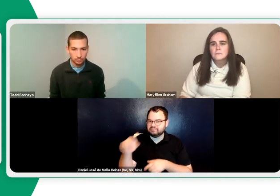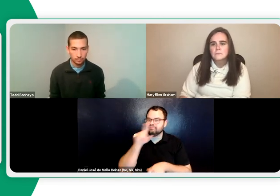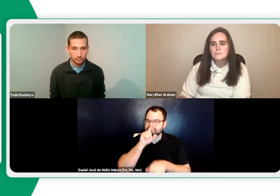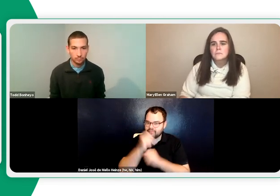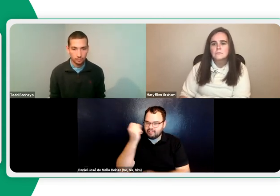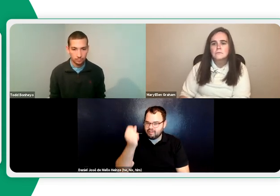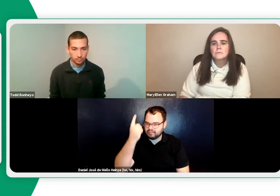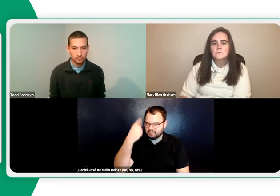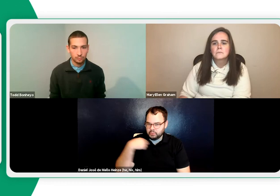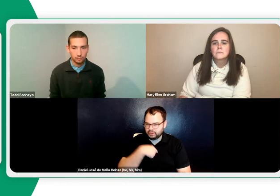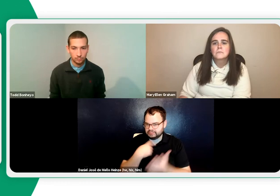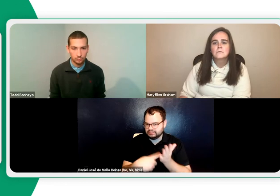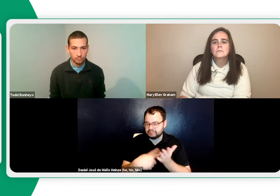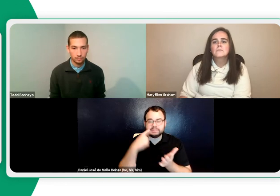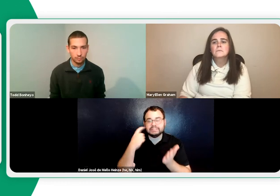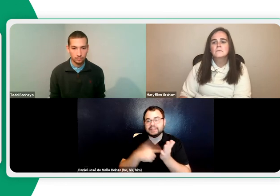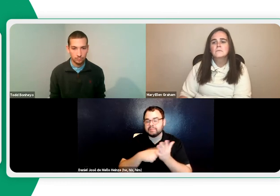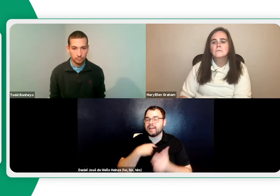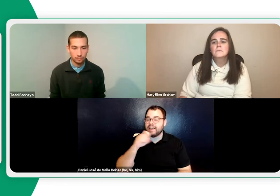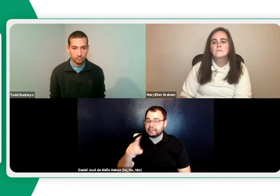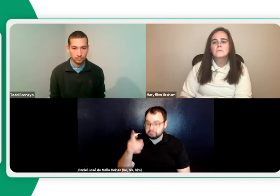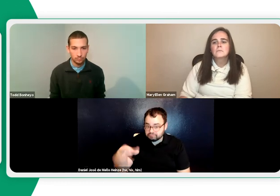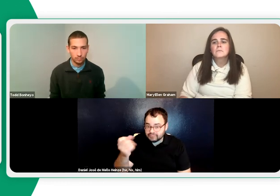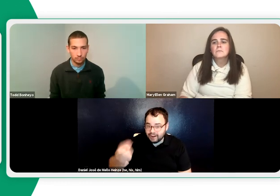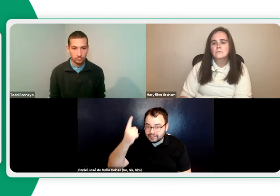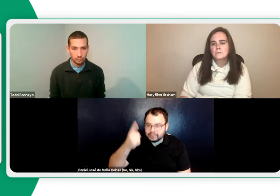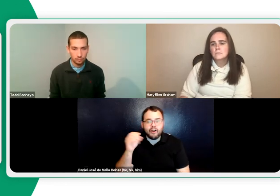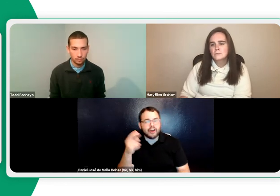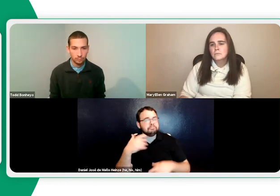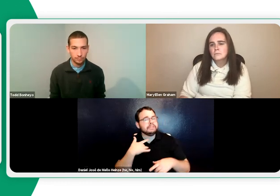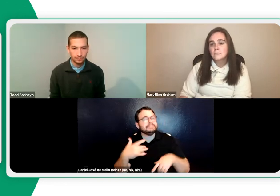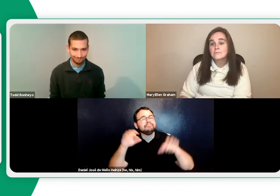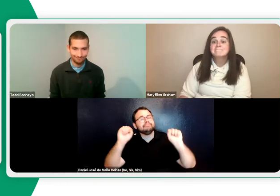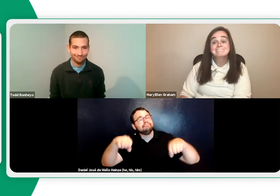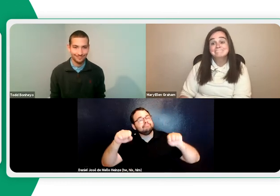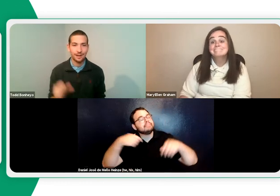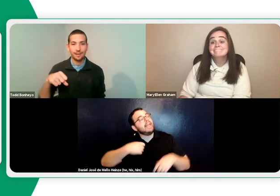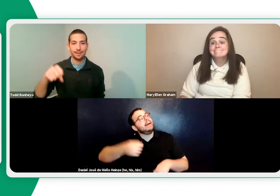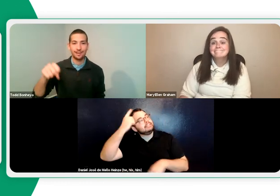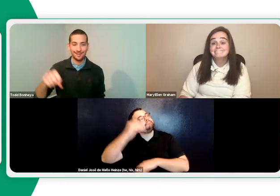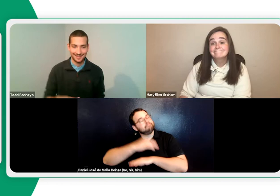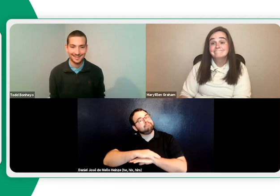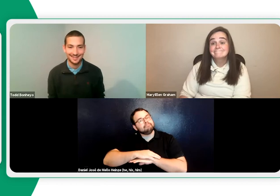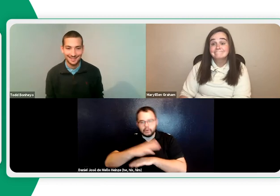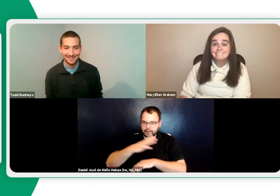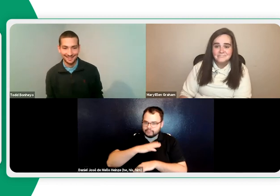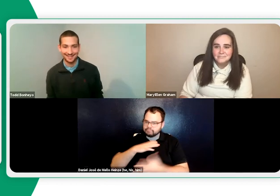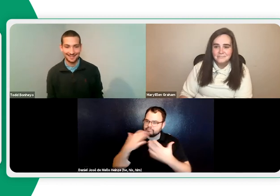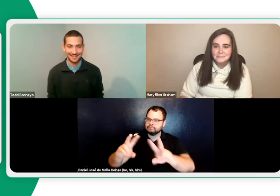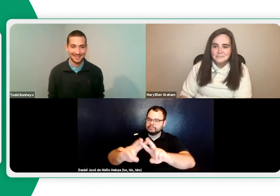You know, sometimes our students don't understand what we're discussing. We can check in and say, do you all understand what I'm saying?